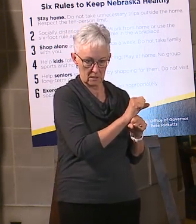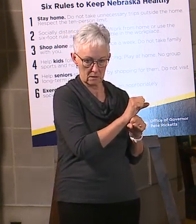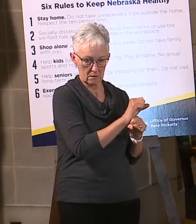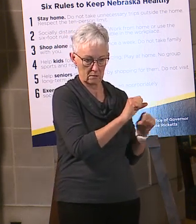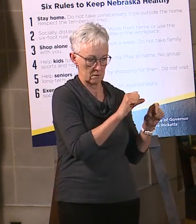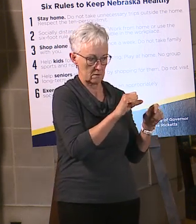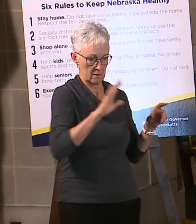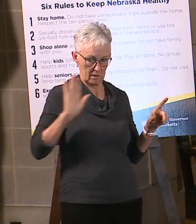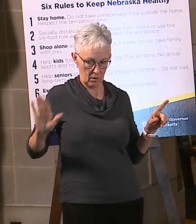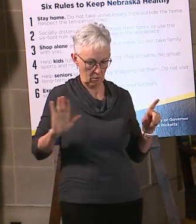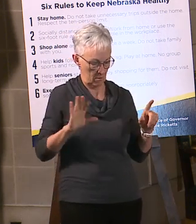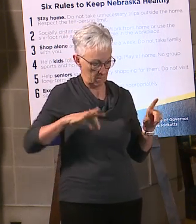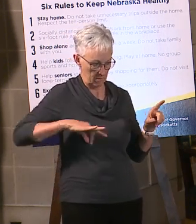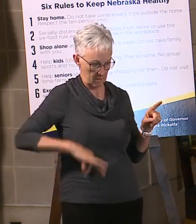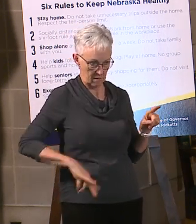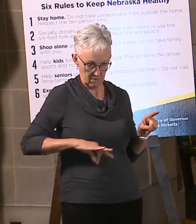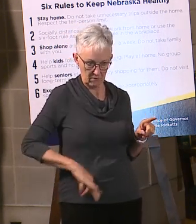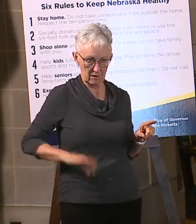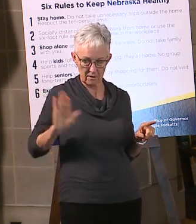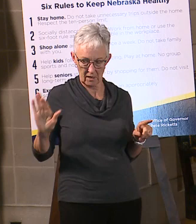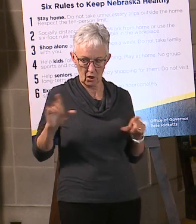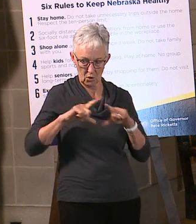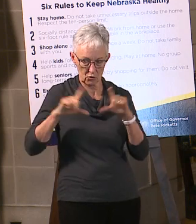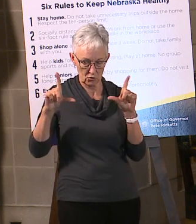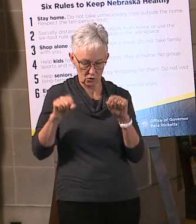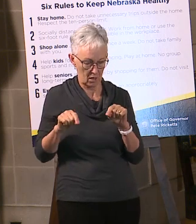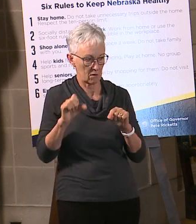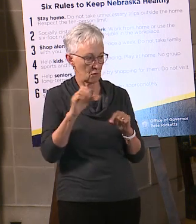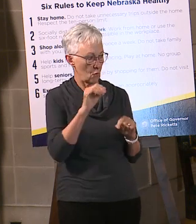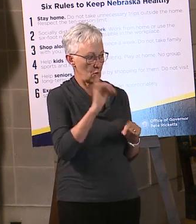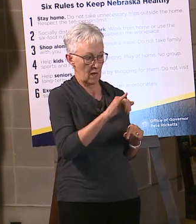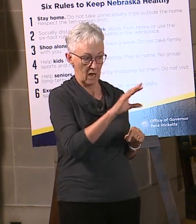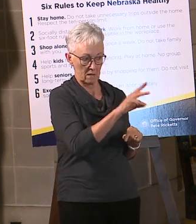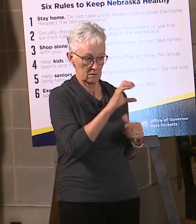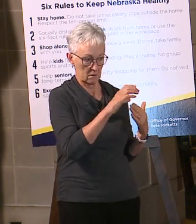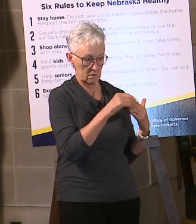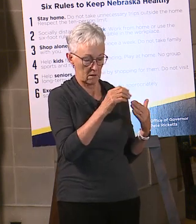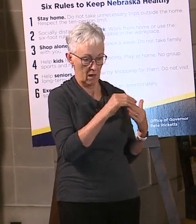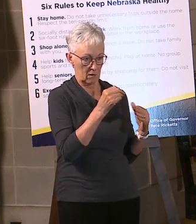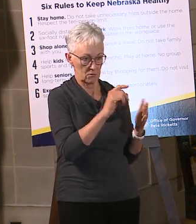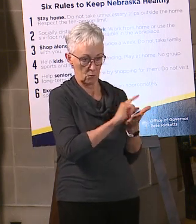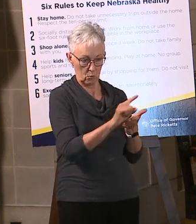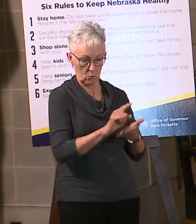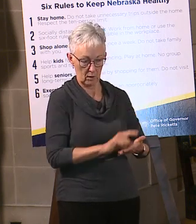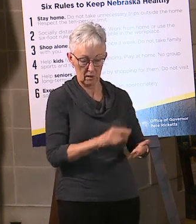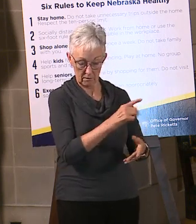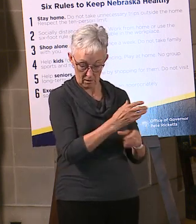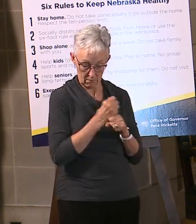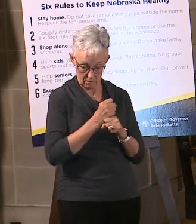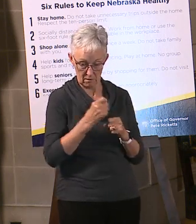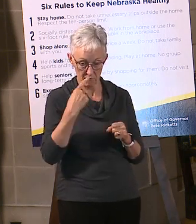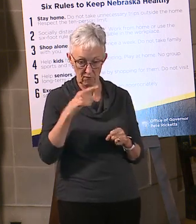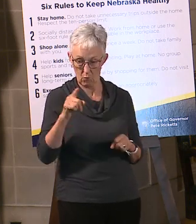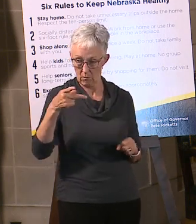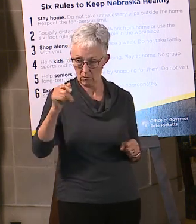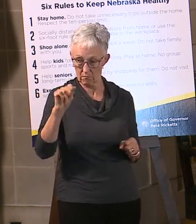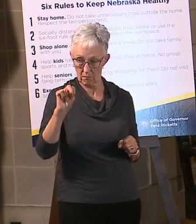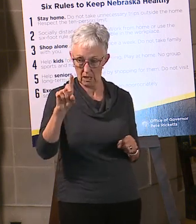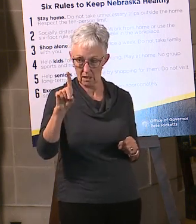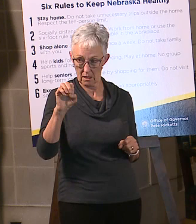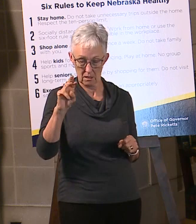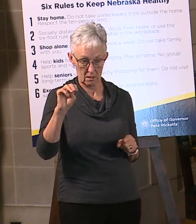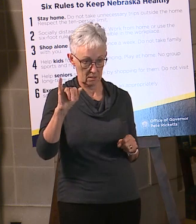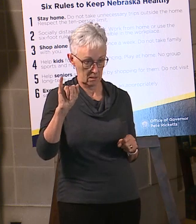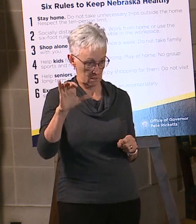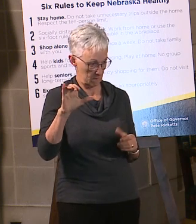far behind on rent and not be able to catch up. So with the $600 a week they're receiving in pandemic unemployment and so forth and all those other benefits, we think people